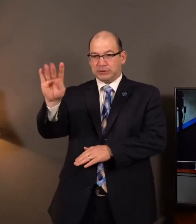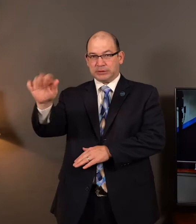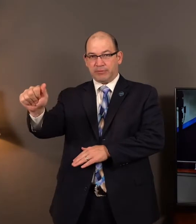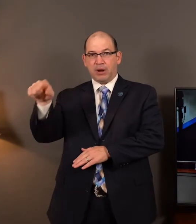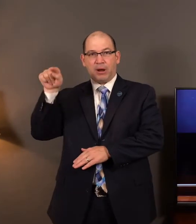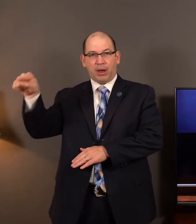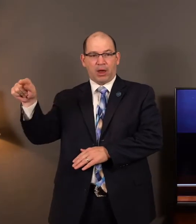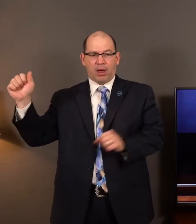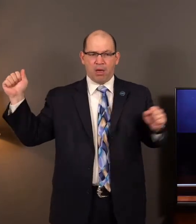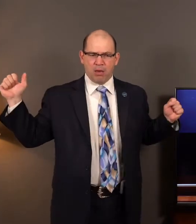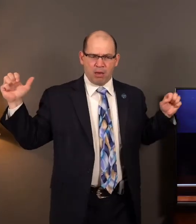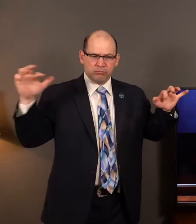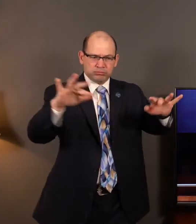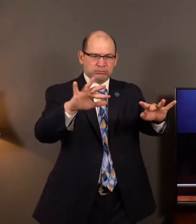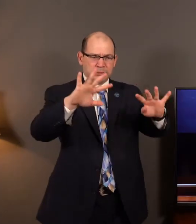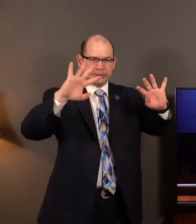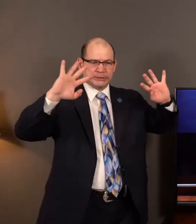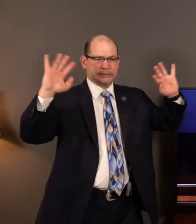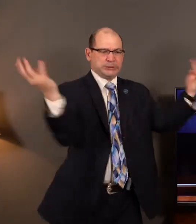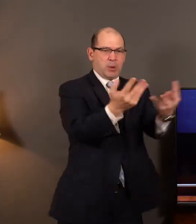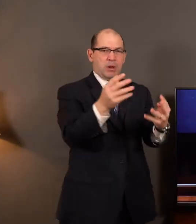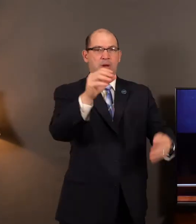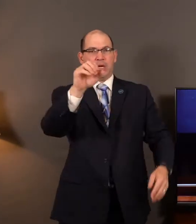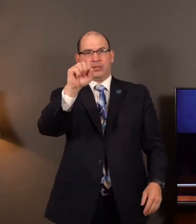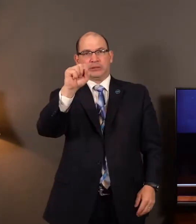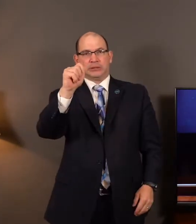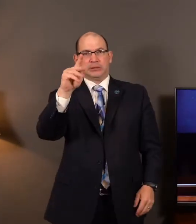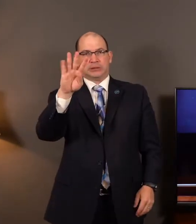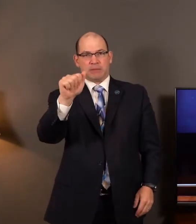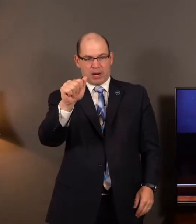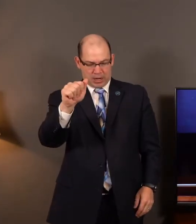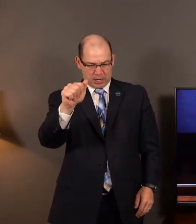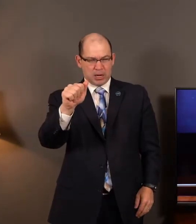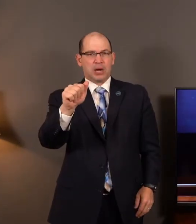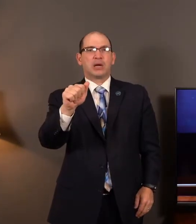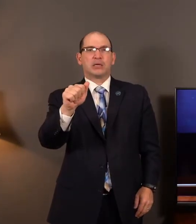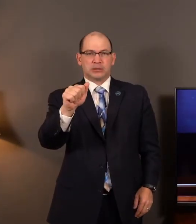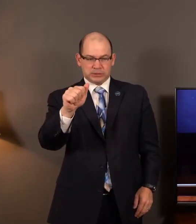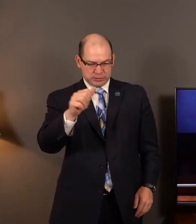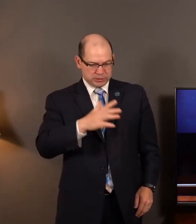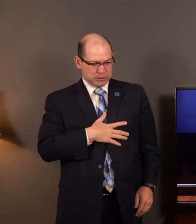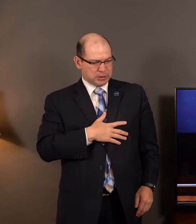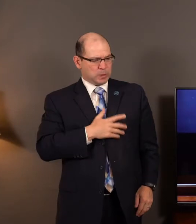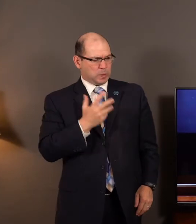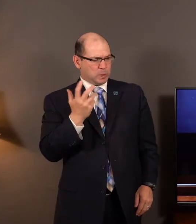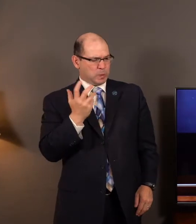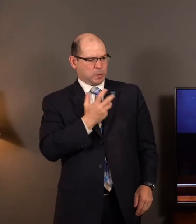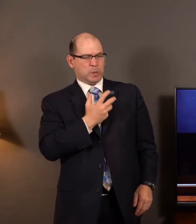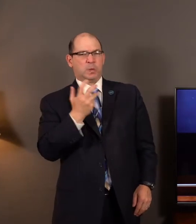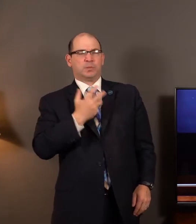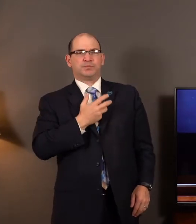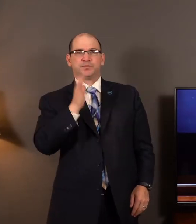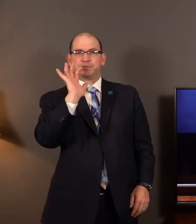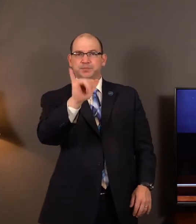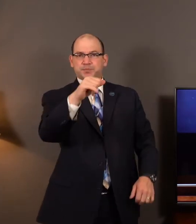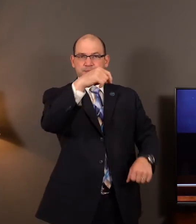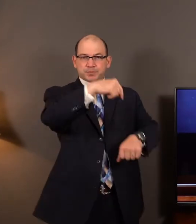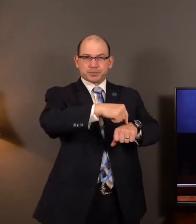So here we see that Samaria is besieged. Now at this time in Israel's history, they are